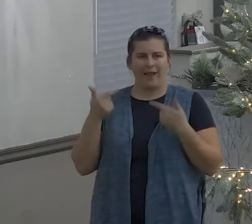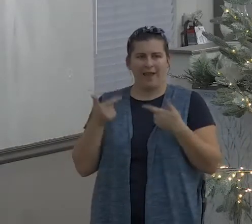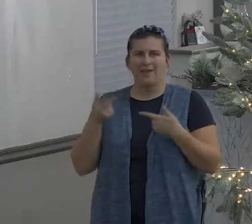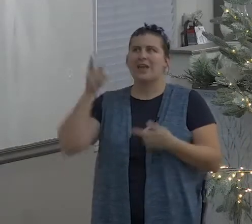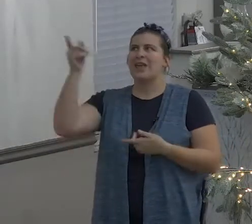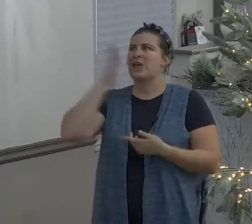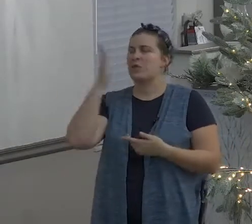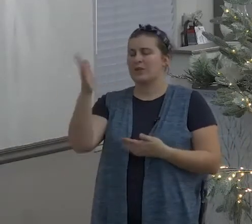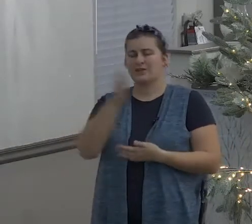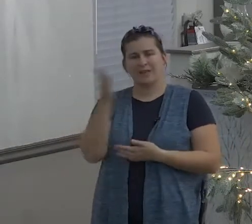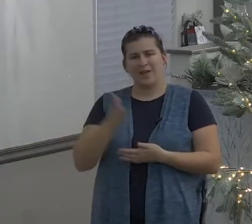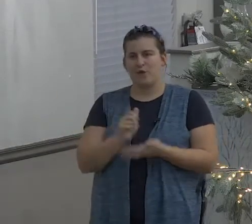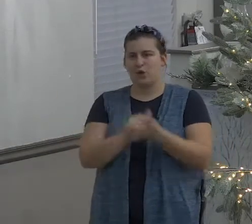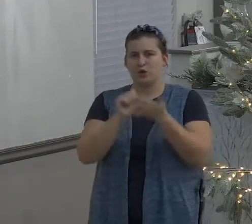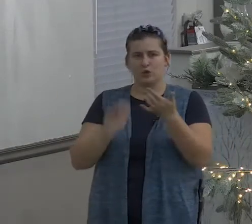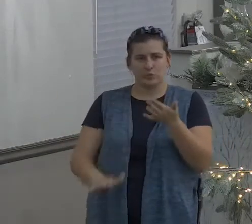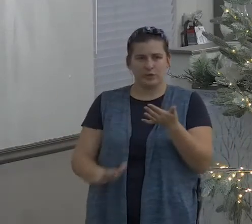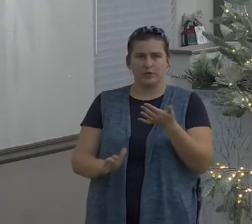never end